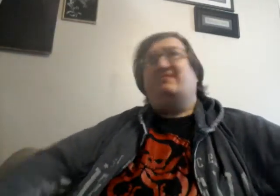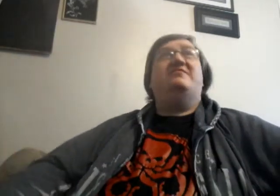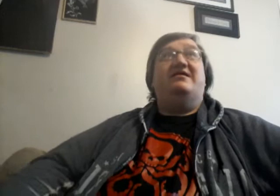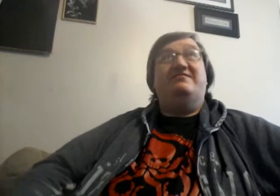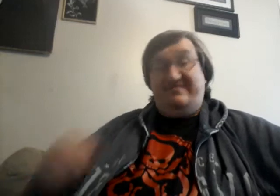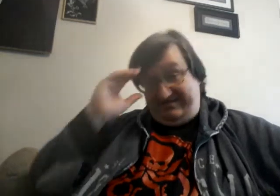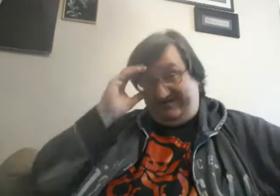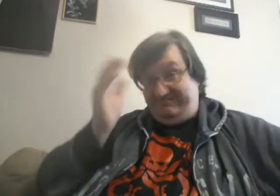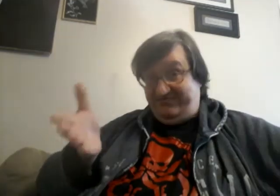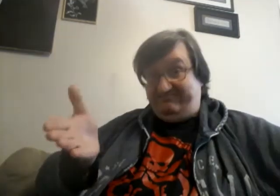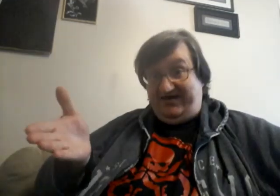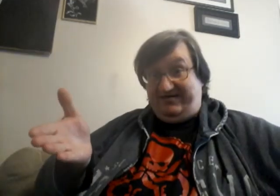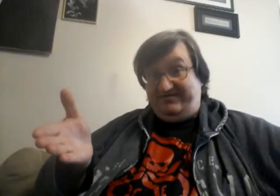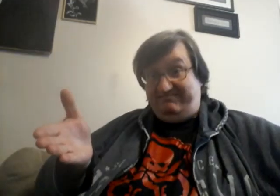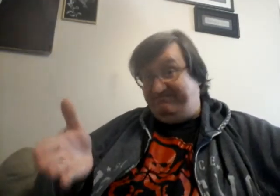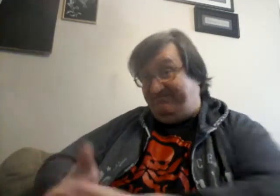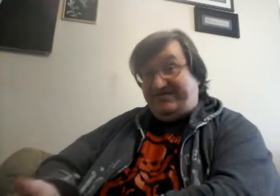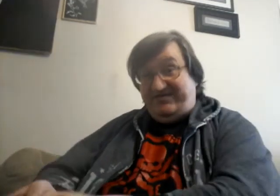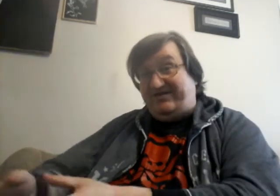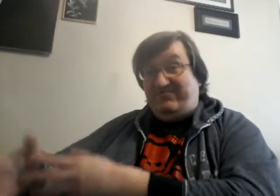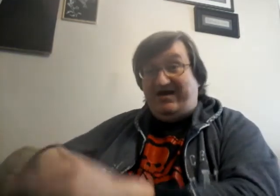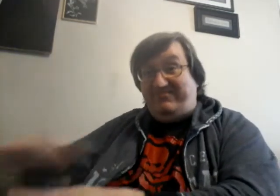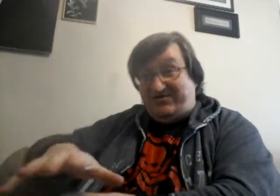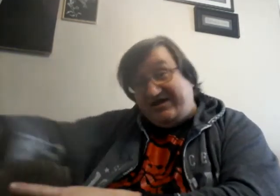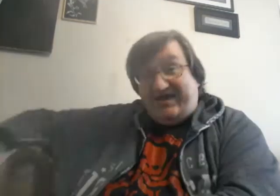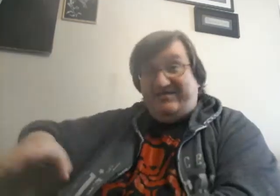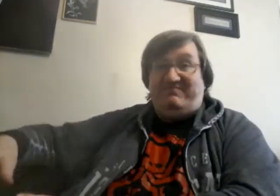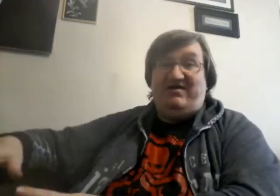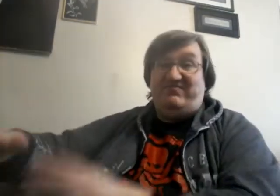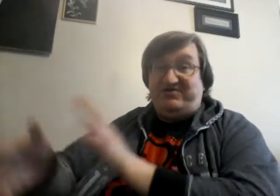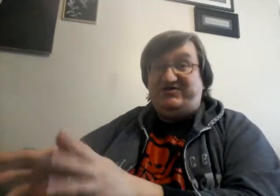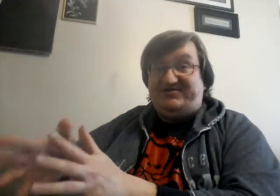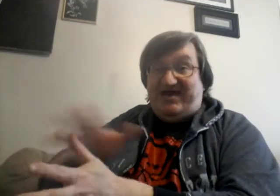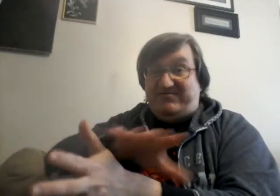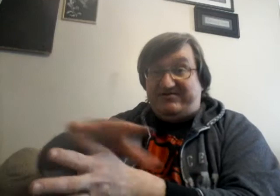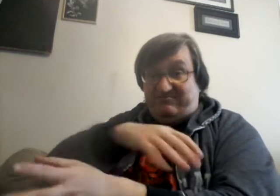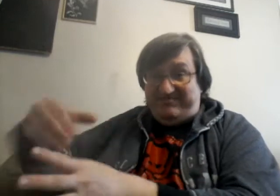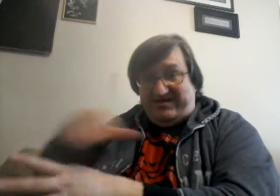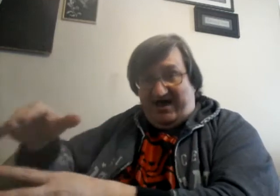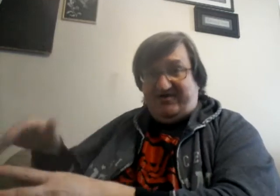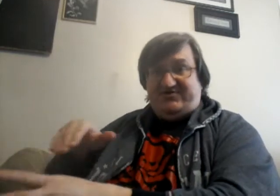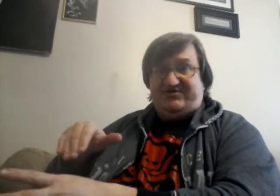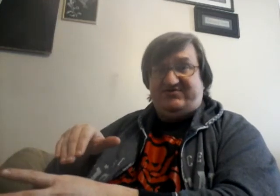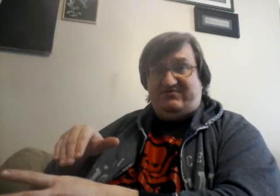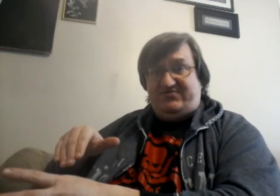Yeah. So, yeah, basically, that's where I figured she got all that power from, because she's tapping into all six stones.